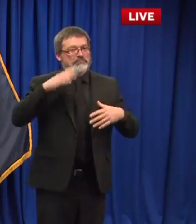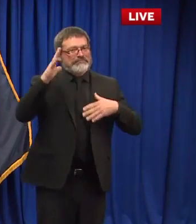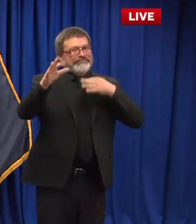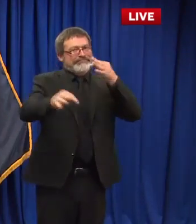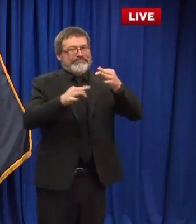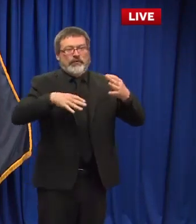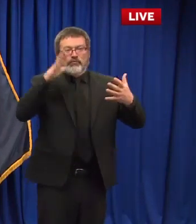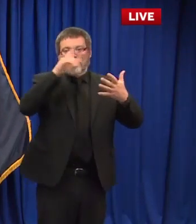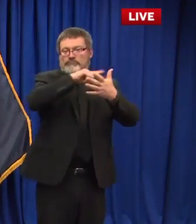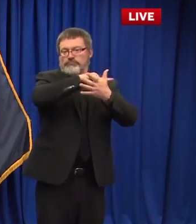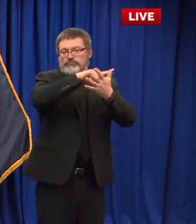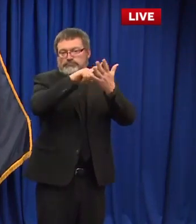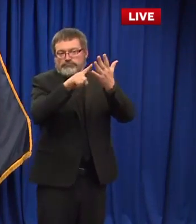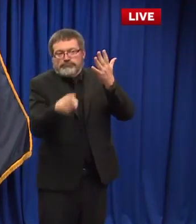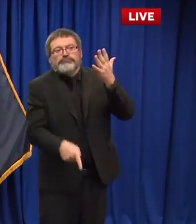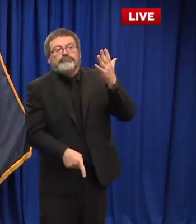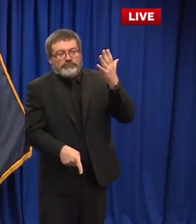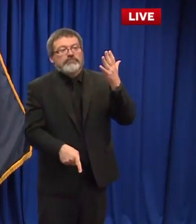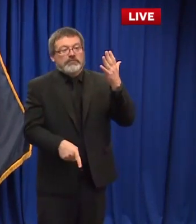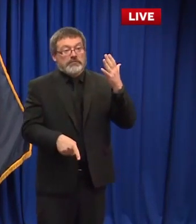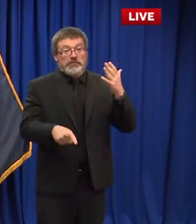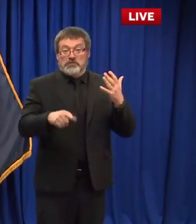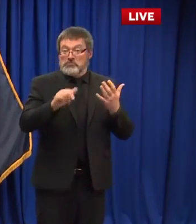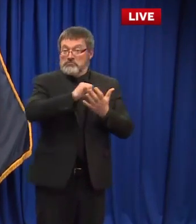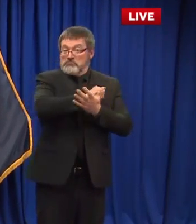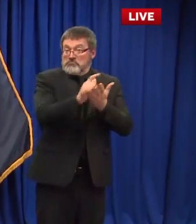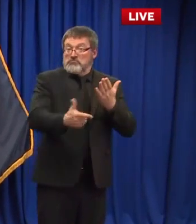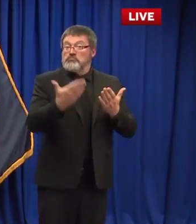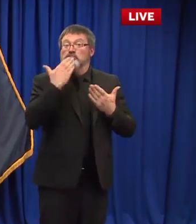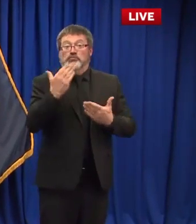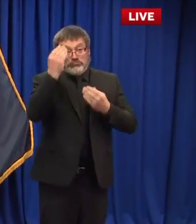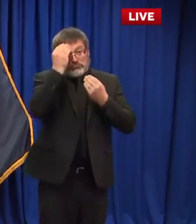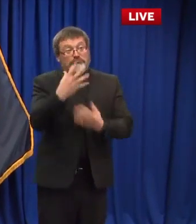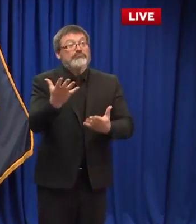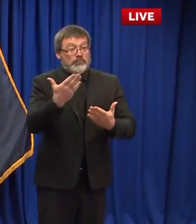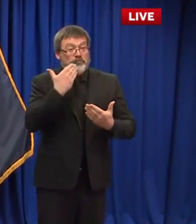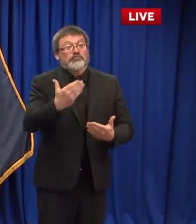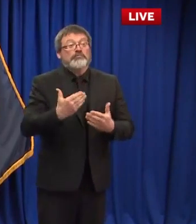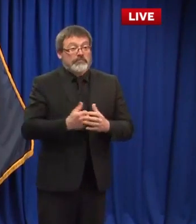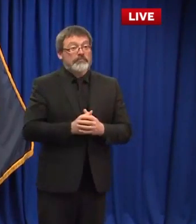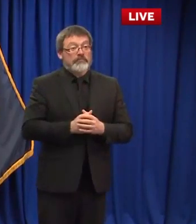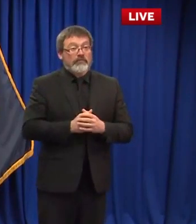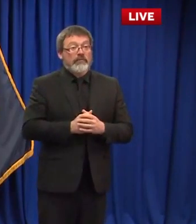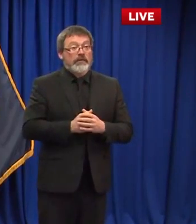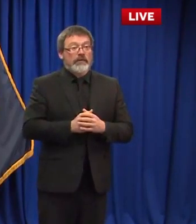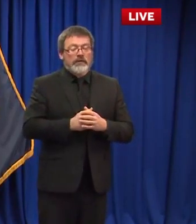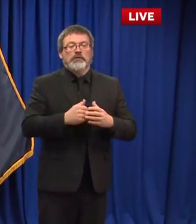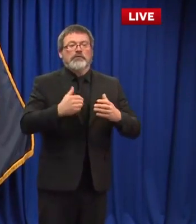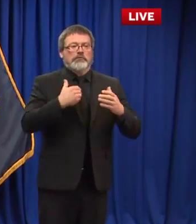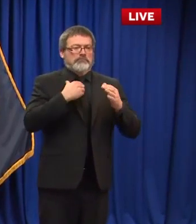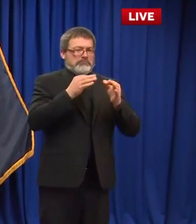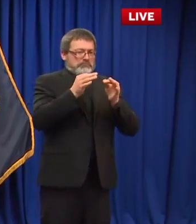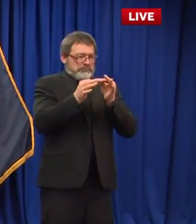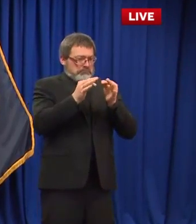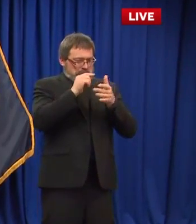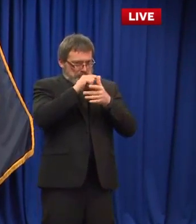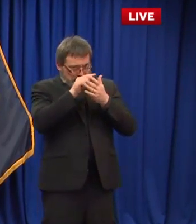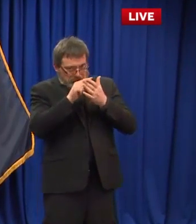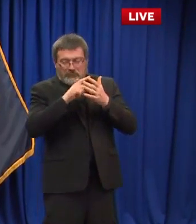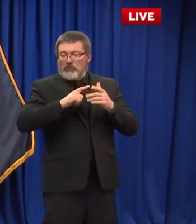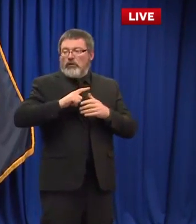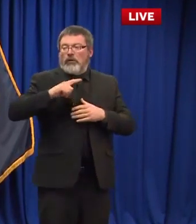I think for the most part, I'm going to kick off with a couple items and then turn it over to Commissioner Shibinette